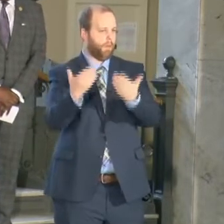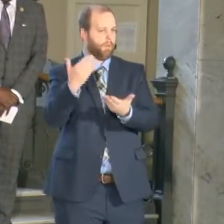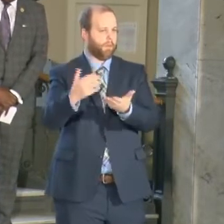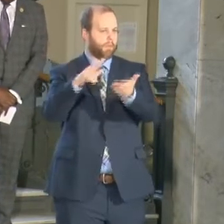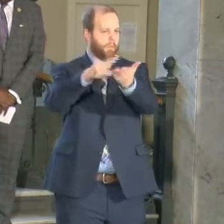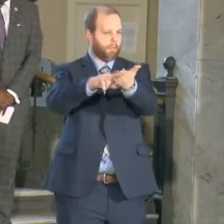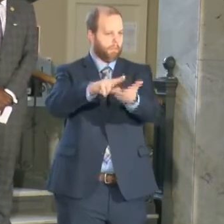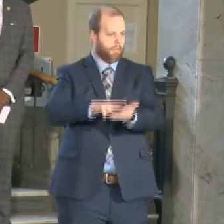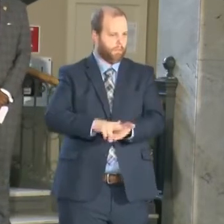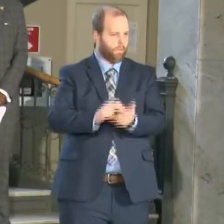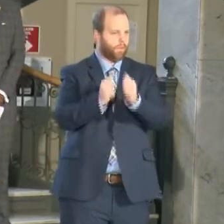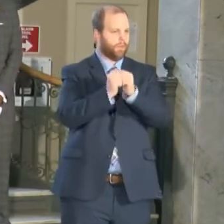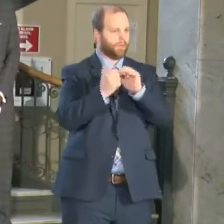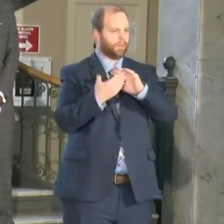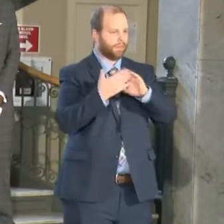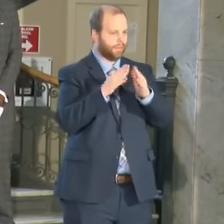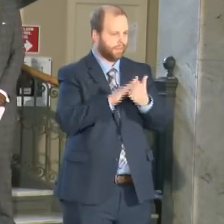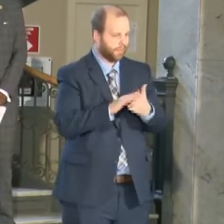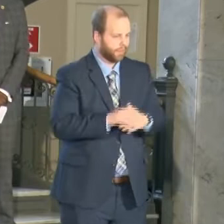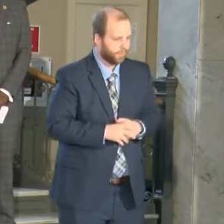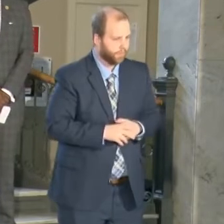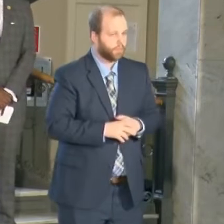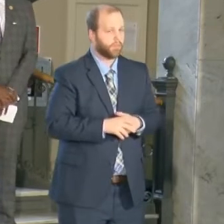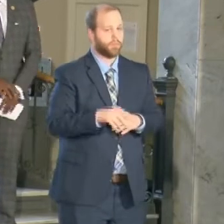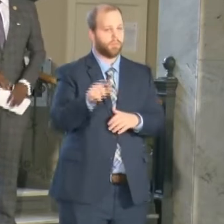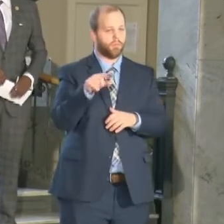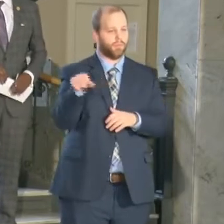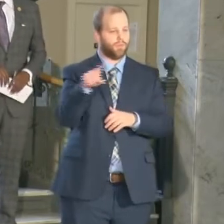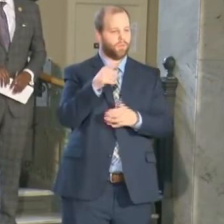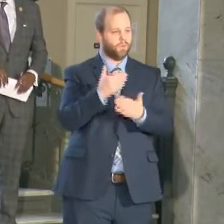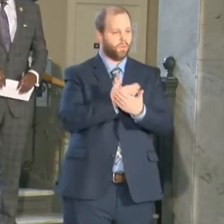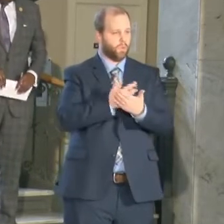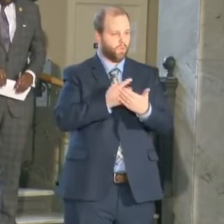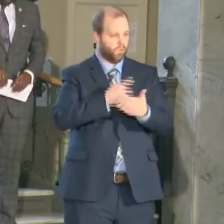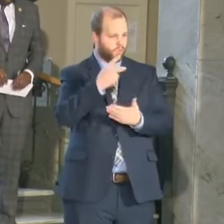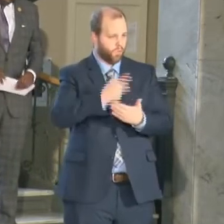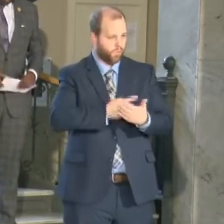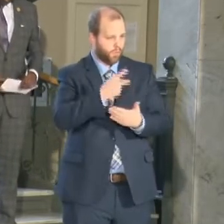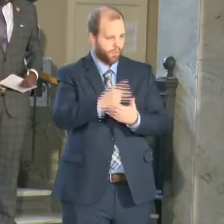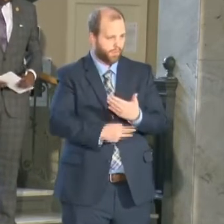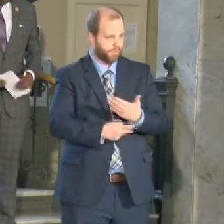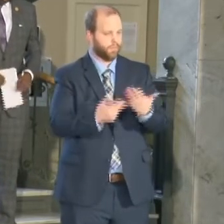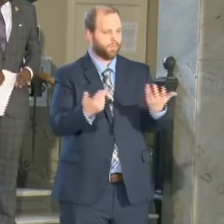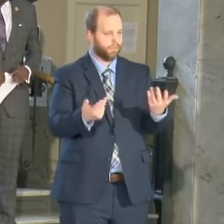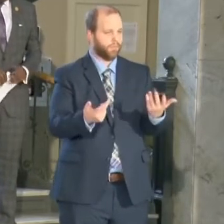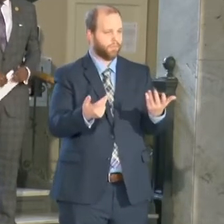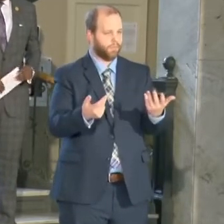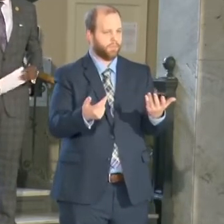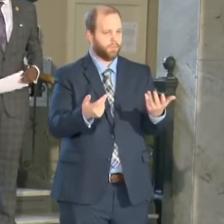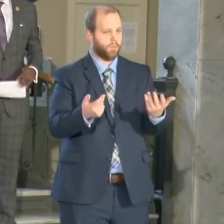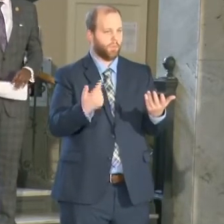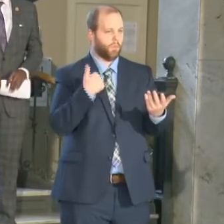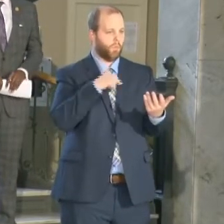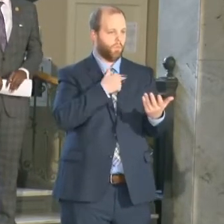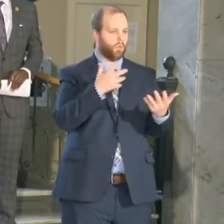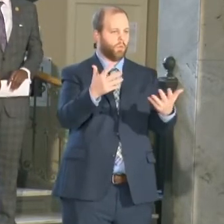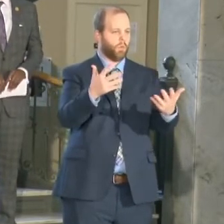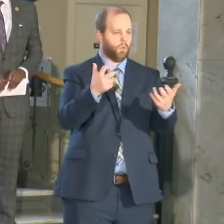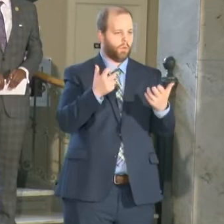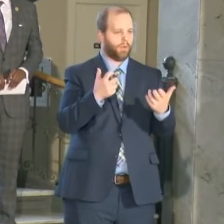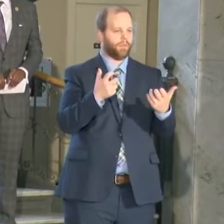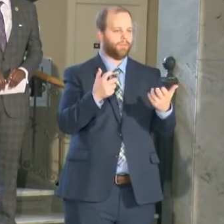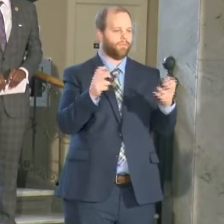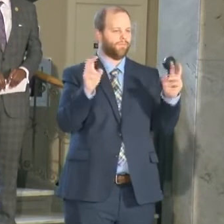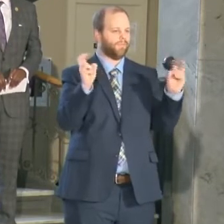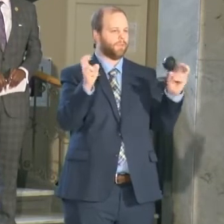these new programs uh coming out we're looking to to do a resource uh event um